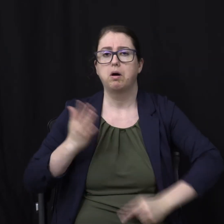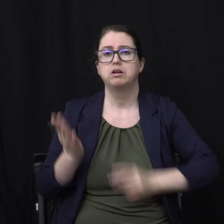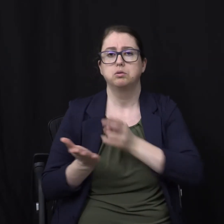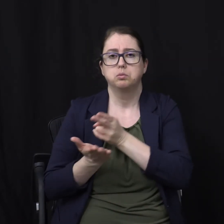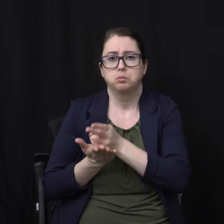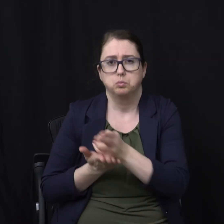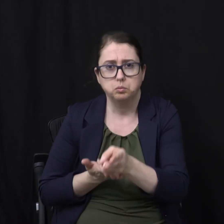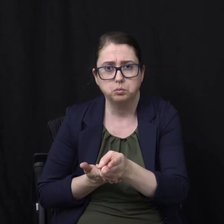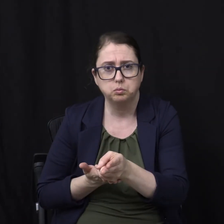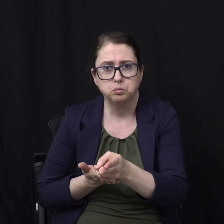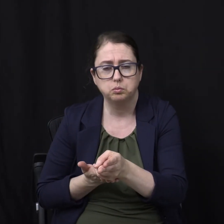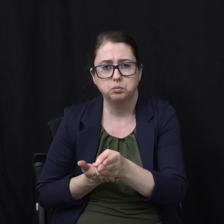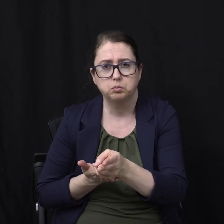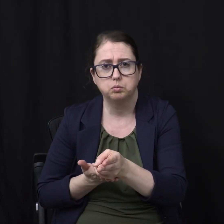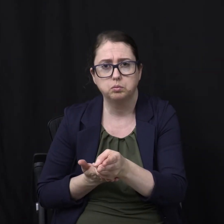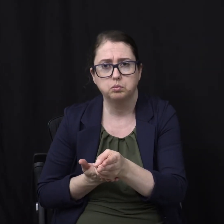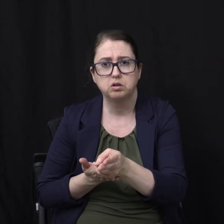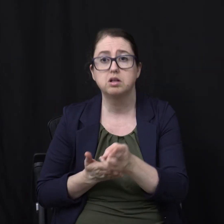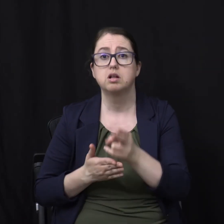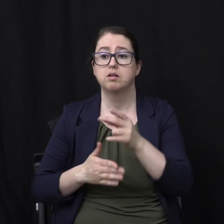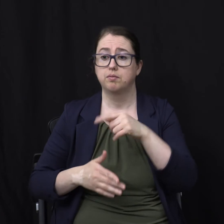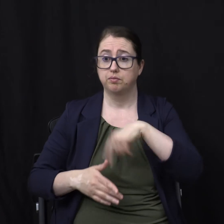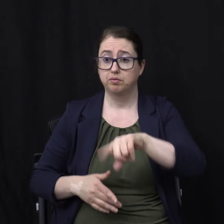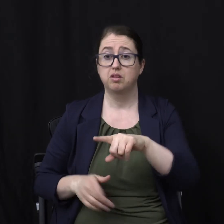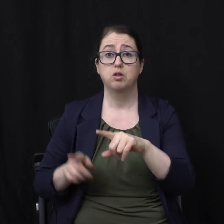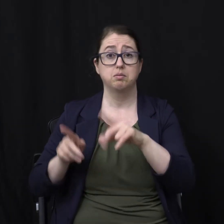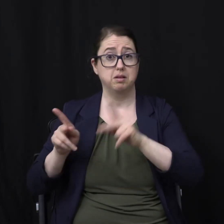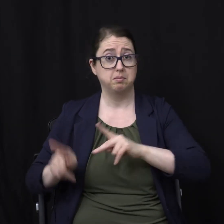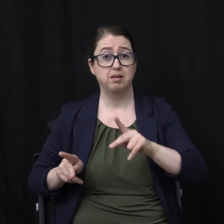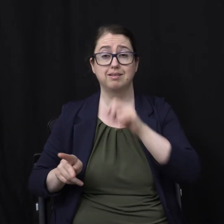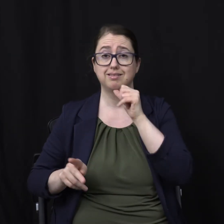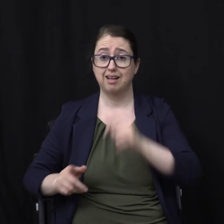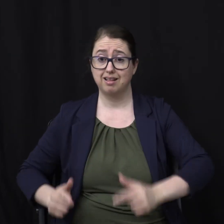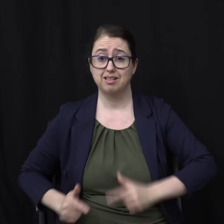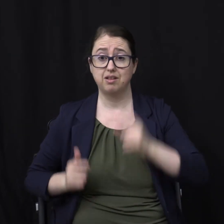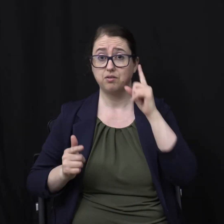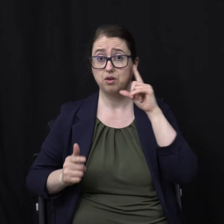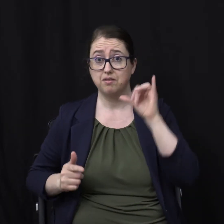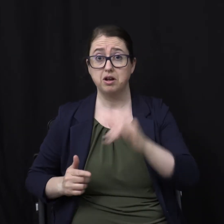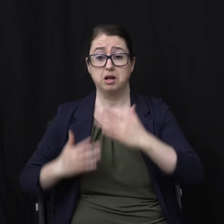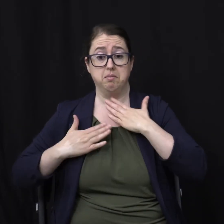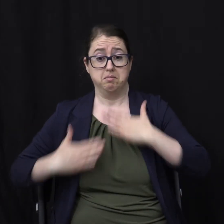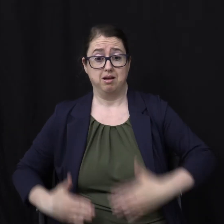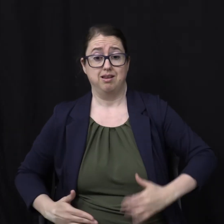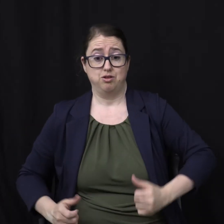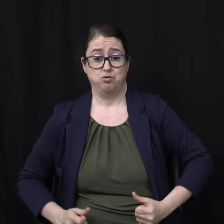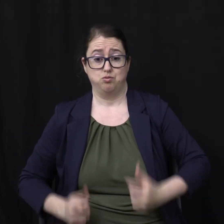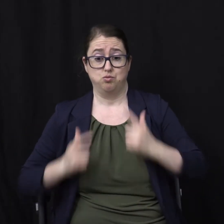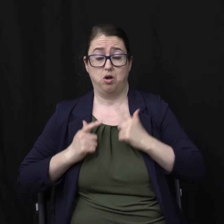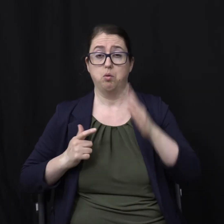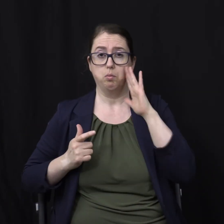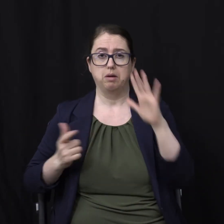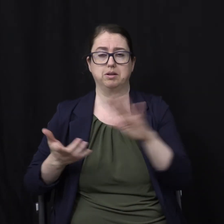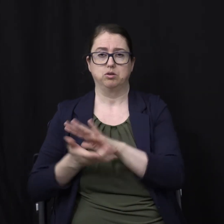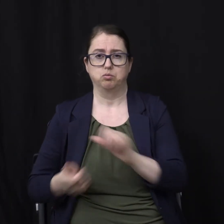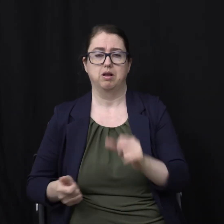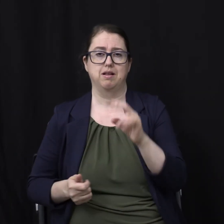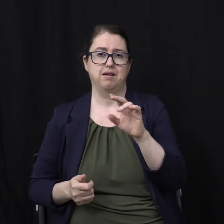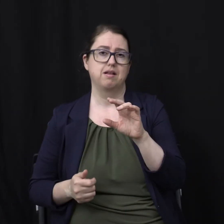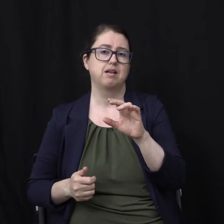Perish When fire Comes upon them Particularly this fire Body and soul Destroyed by fire Now there's